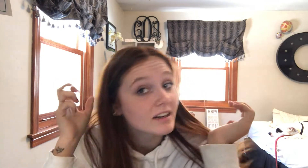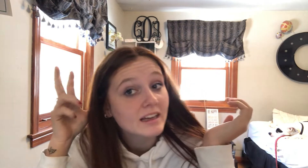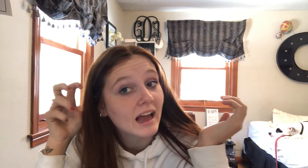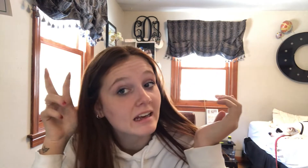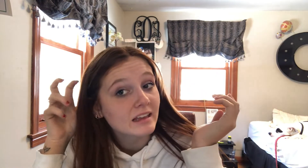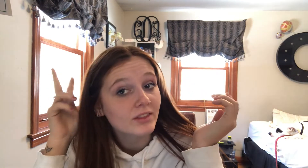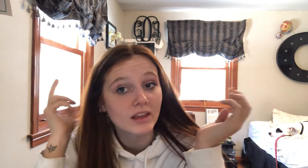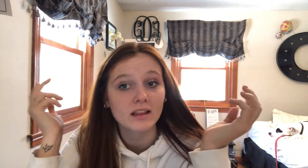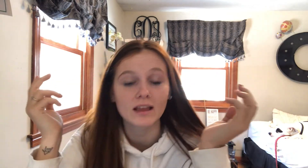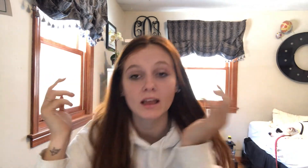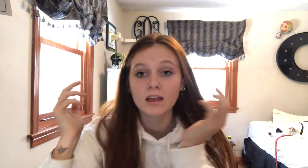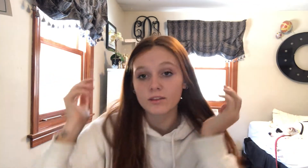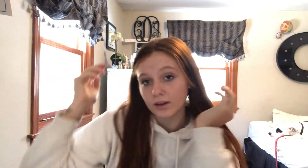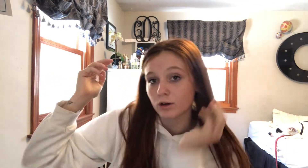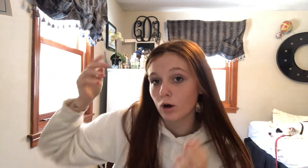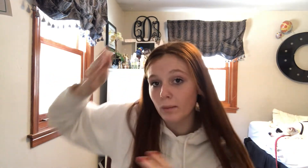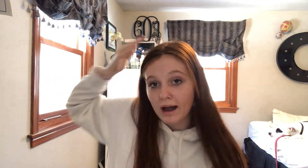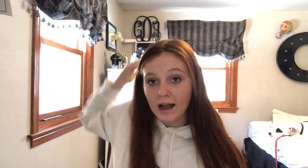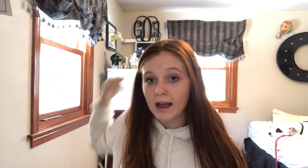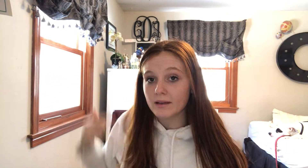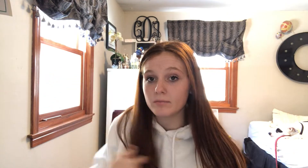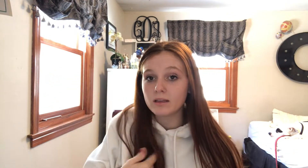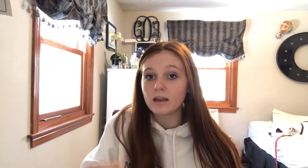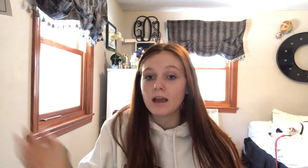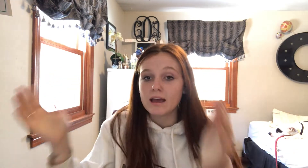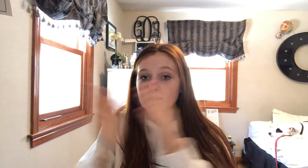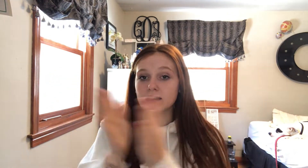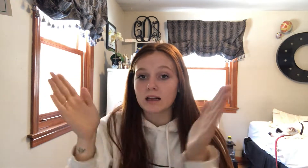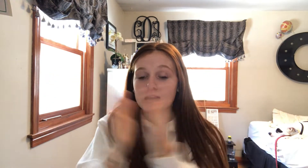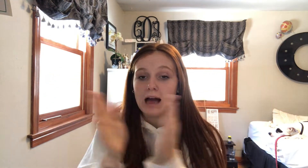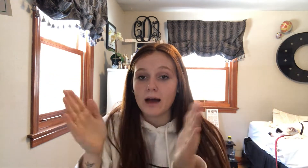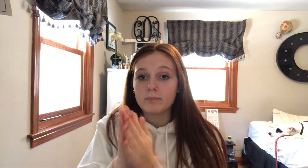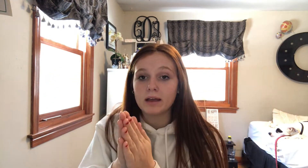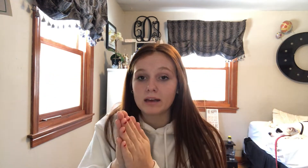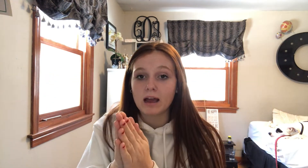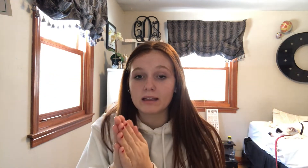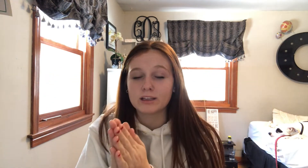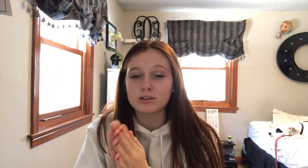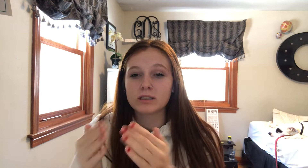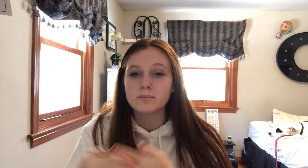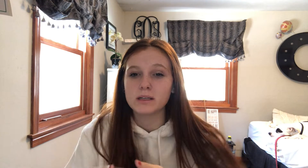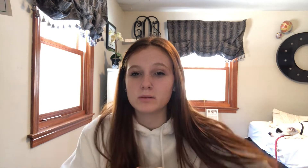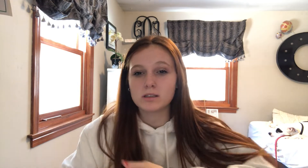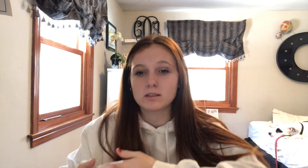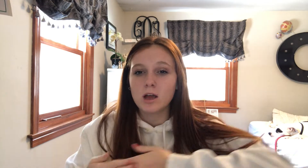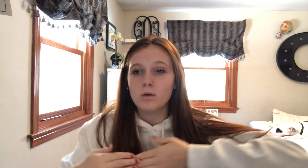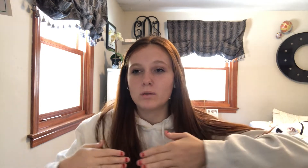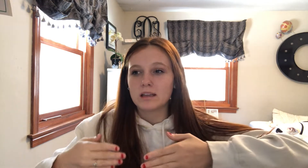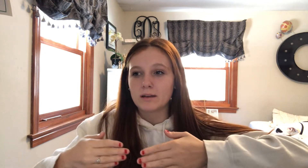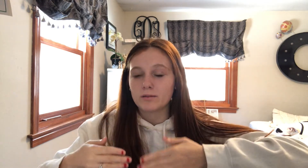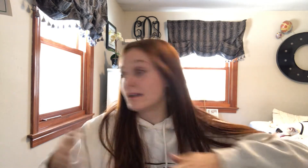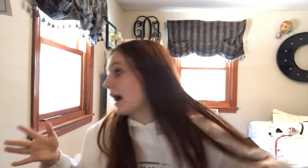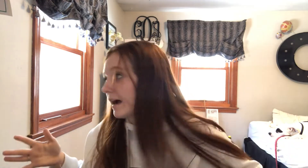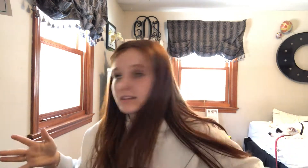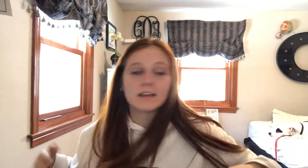anything. Like they would go behind me and clap and like usually babies would like react. Like,